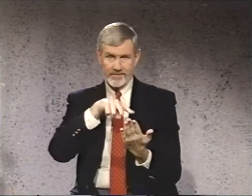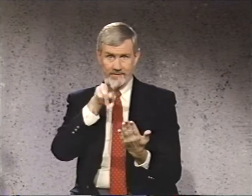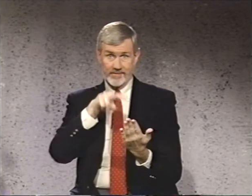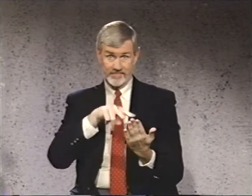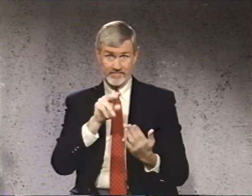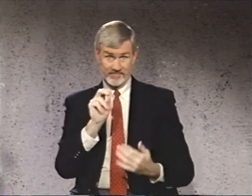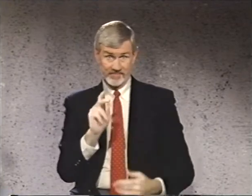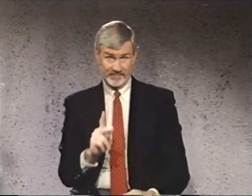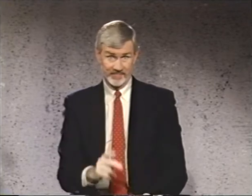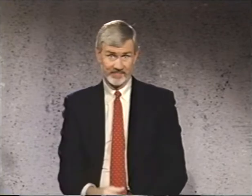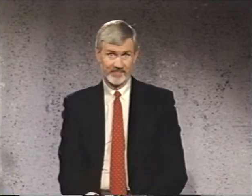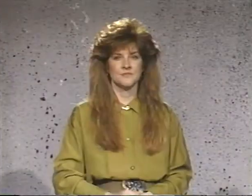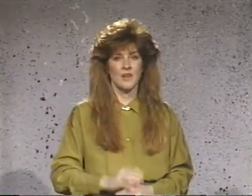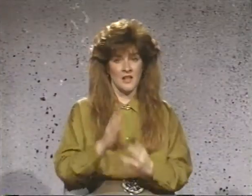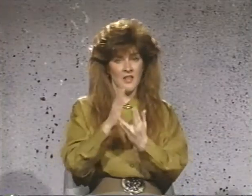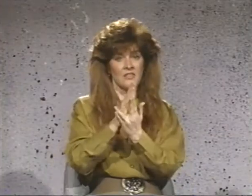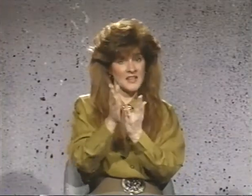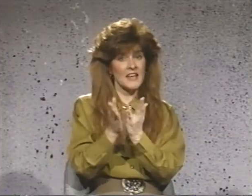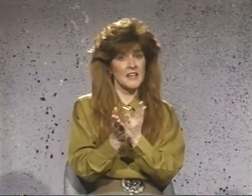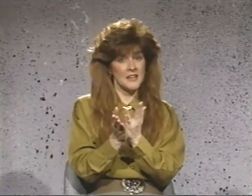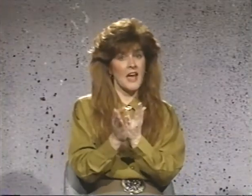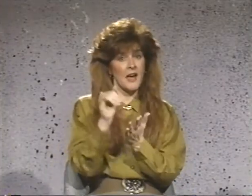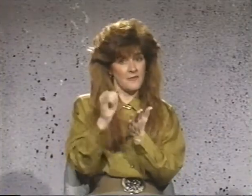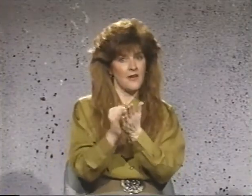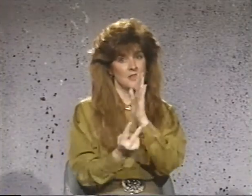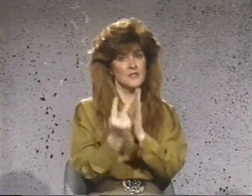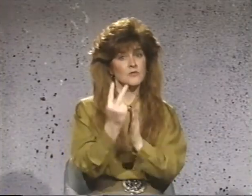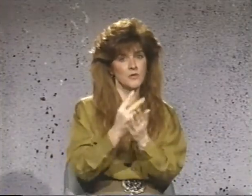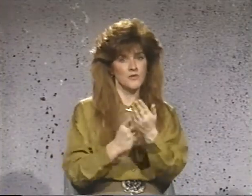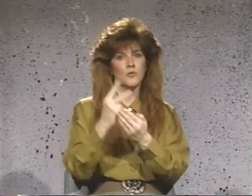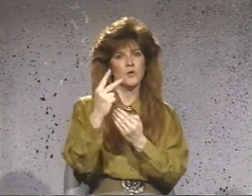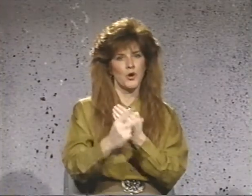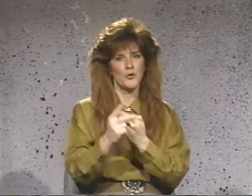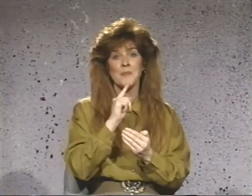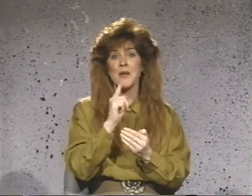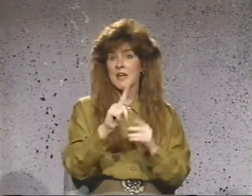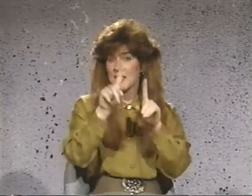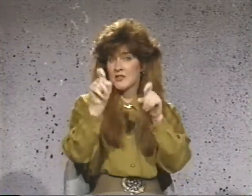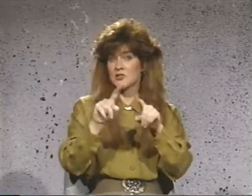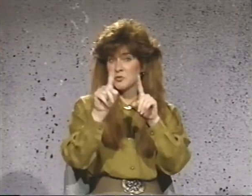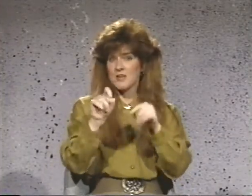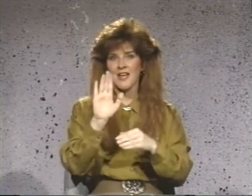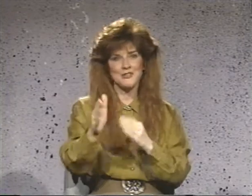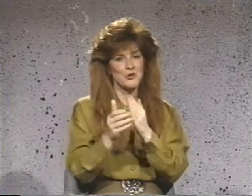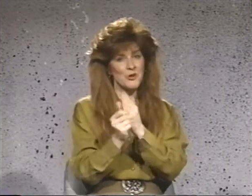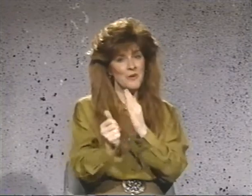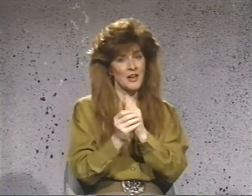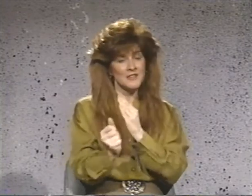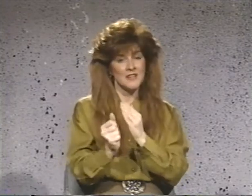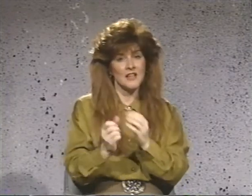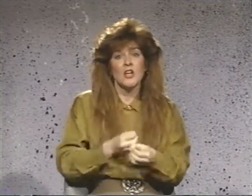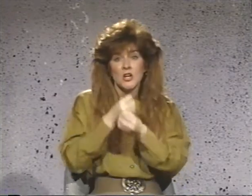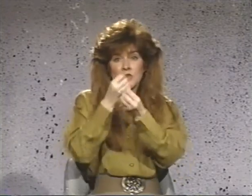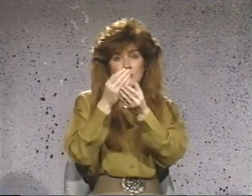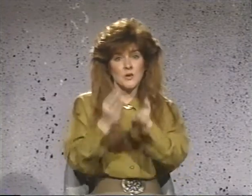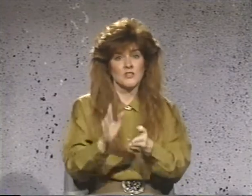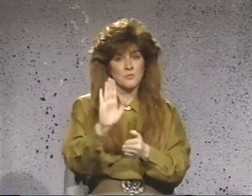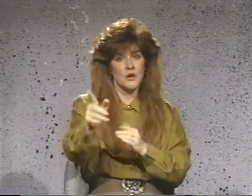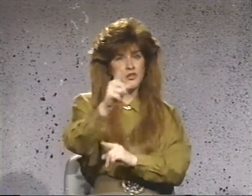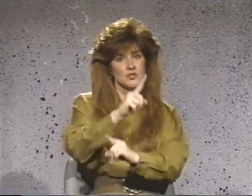translation. The second half of this review program is to test your ability to express your